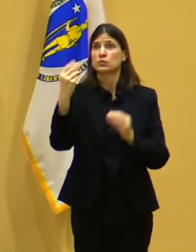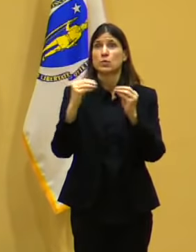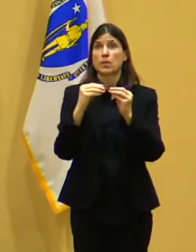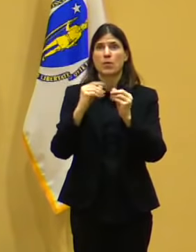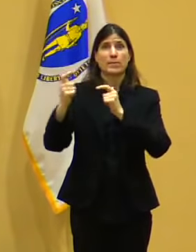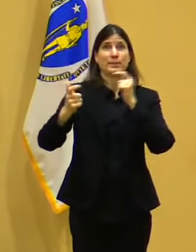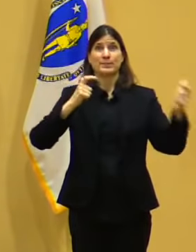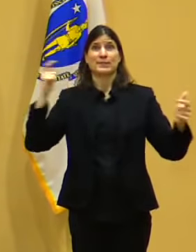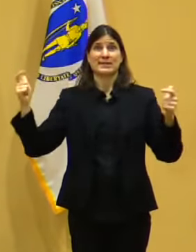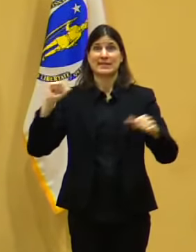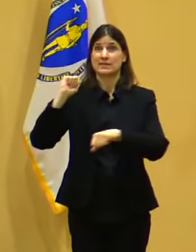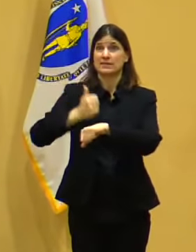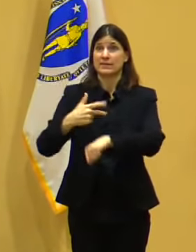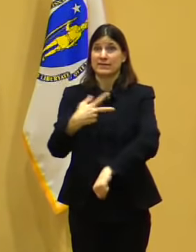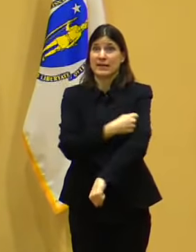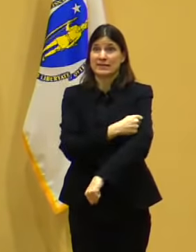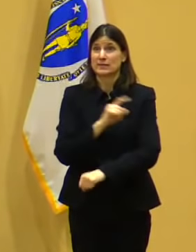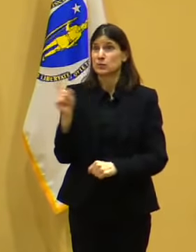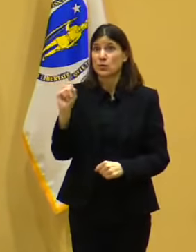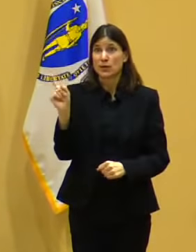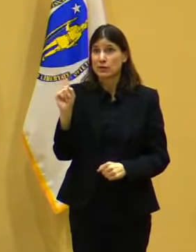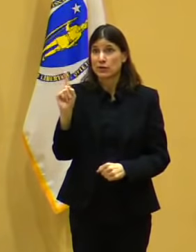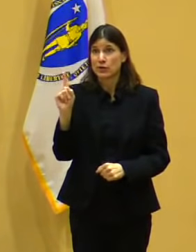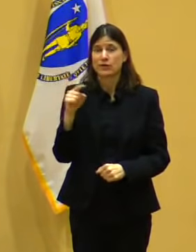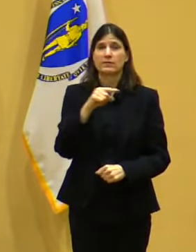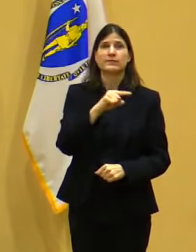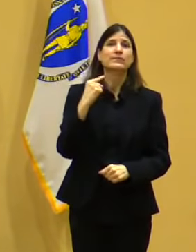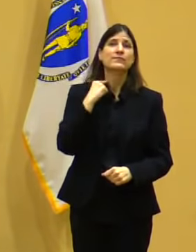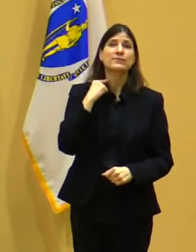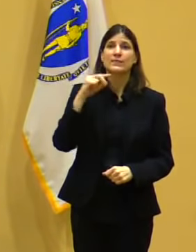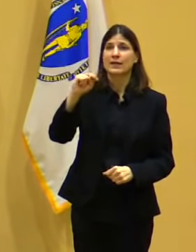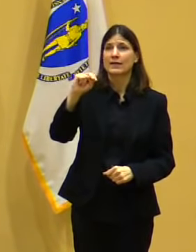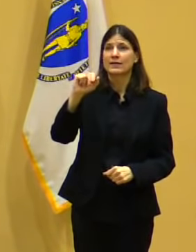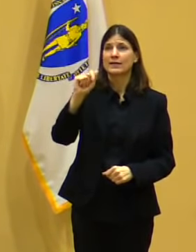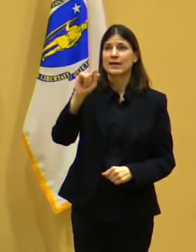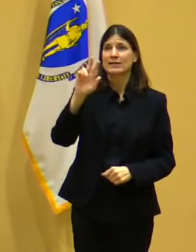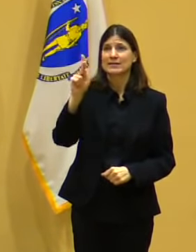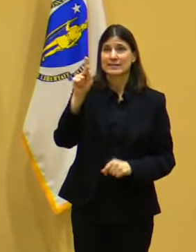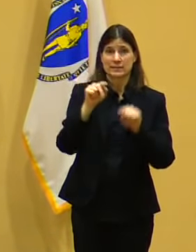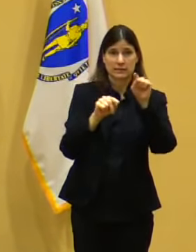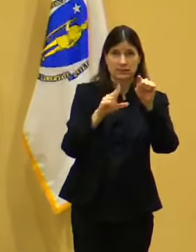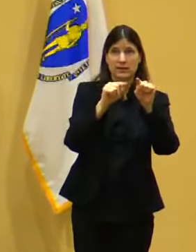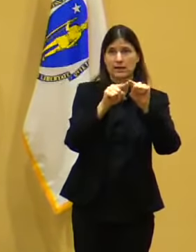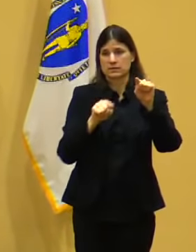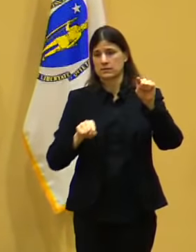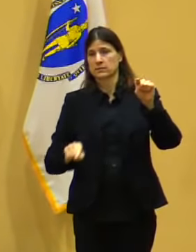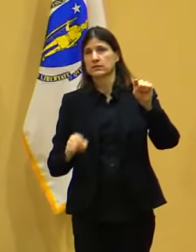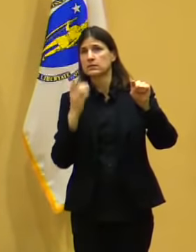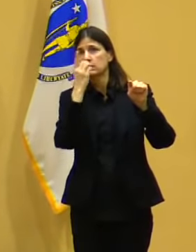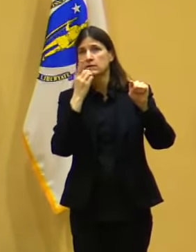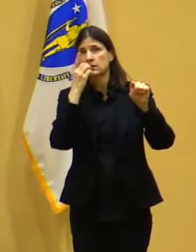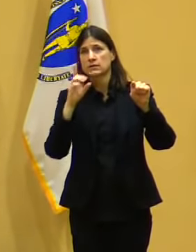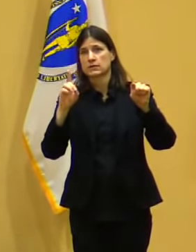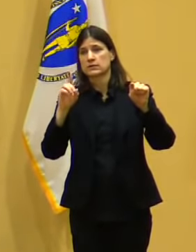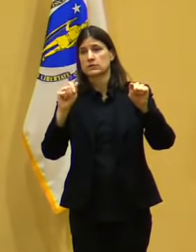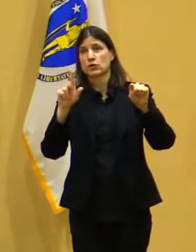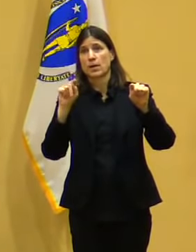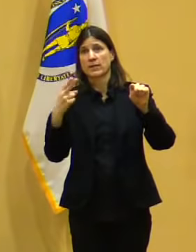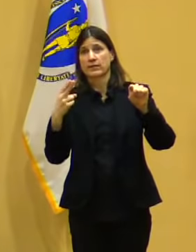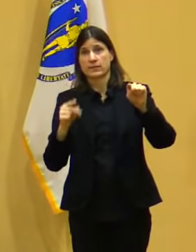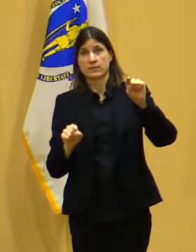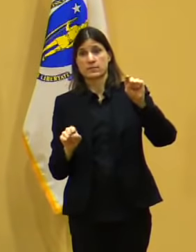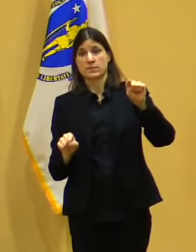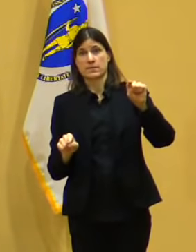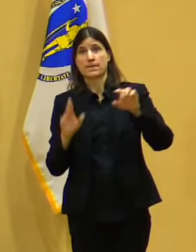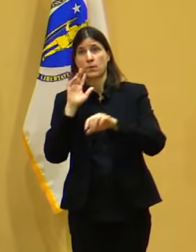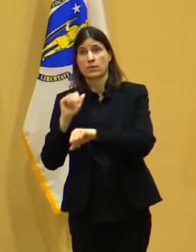the other is in Dartmouth at Circuit City. The folks at Curative who run the site here in Danvers will also be the provider for the Dartmouth